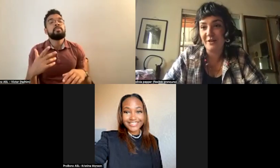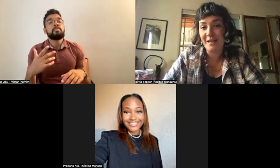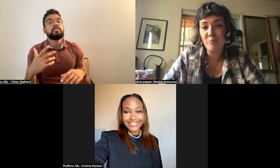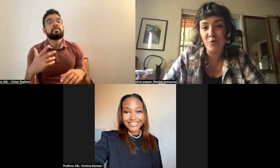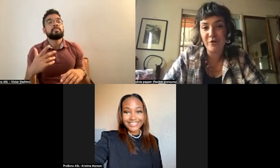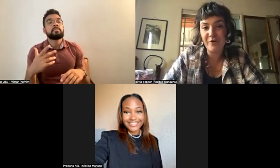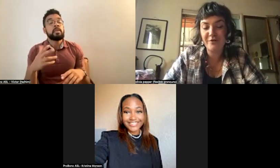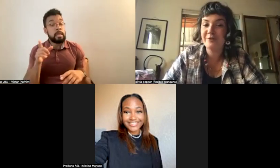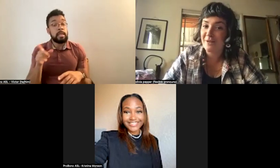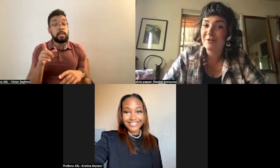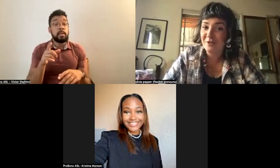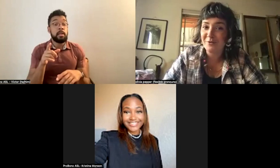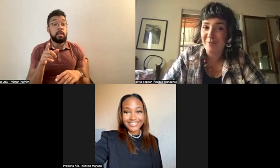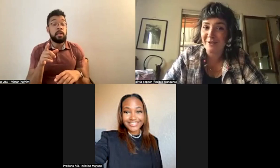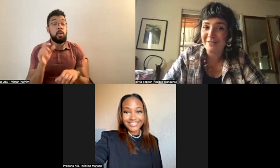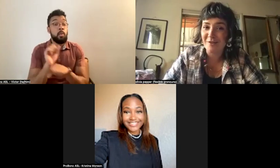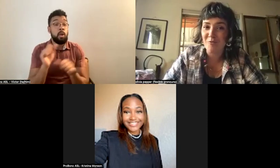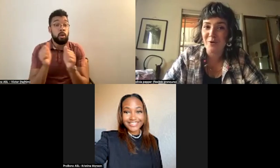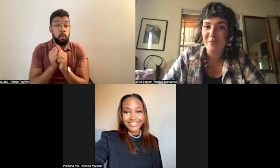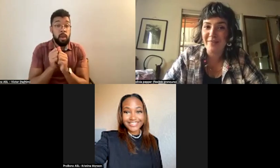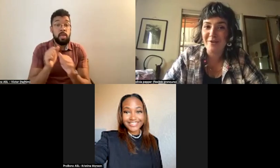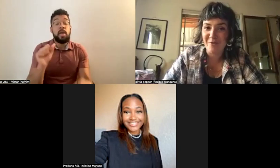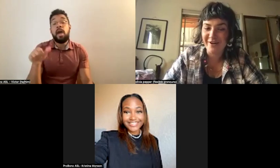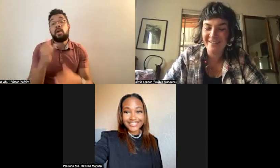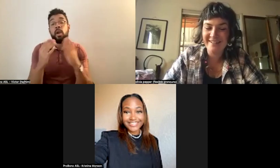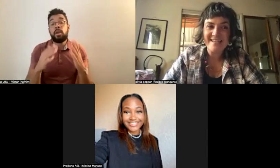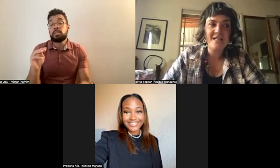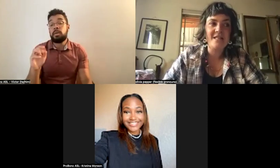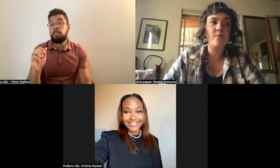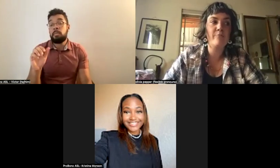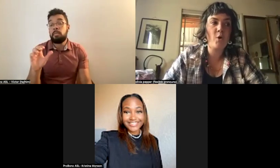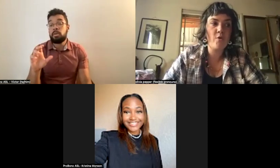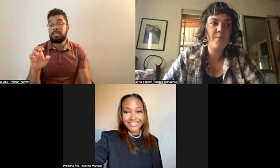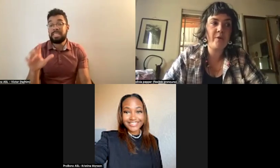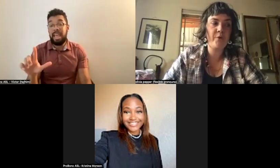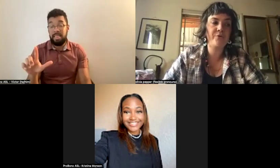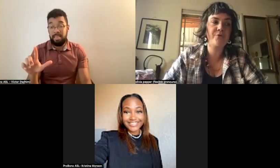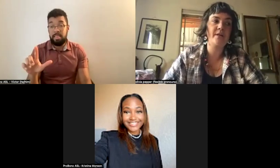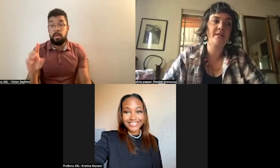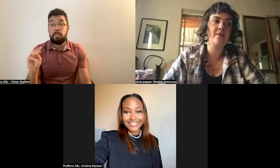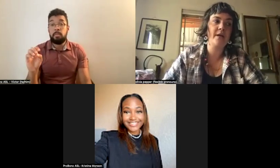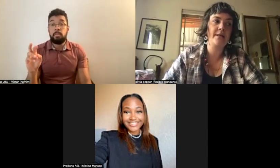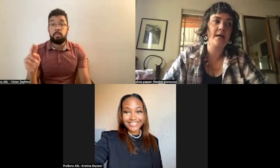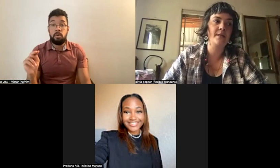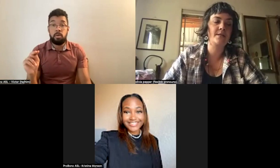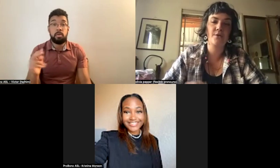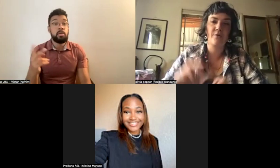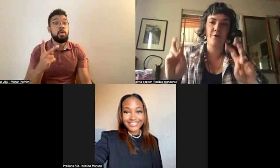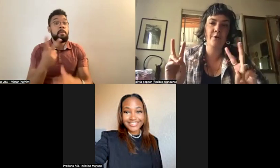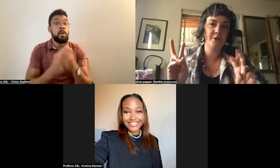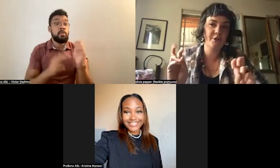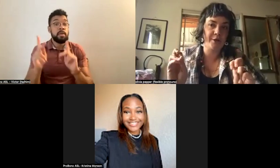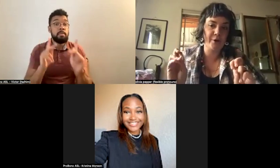Marcel Moore, whose name was also not Marcel Moore when they were born. They were both people who identified as